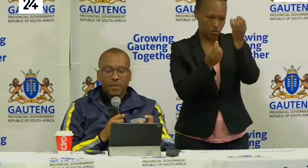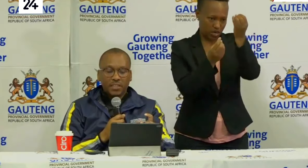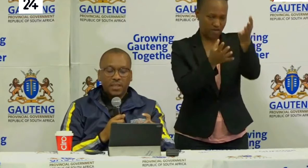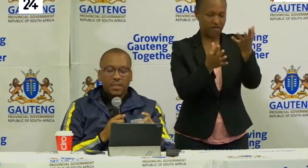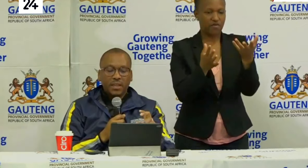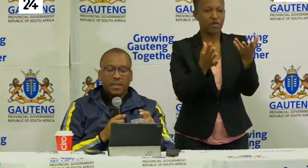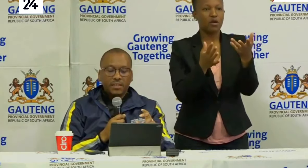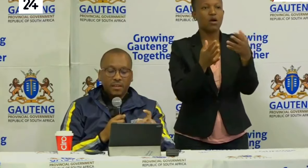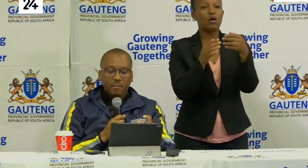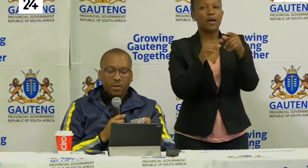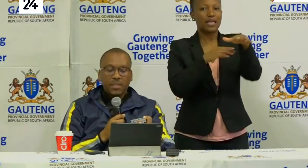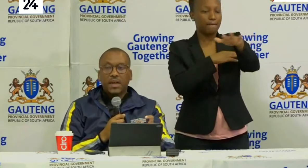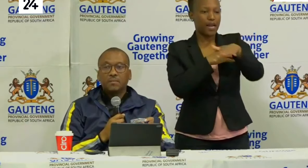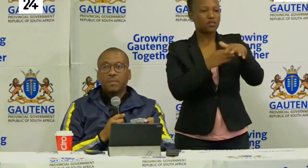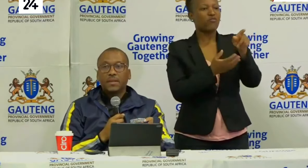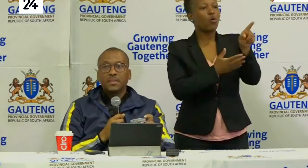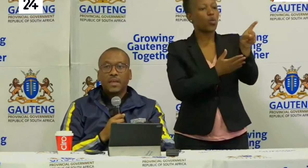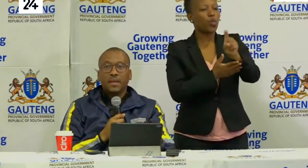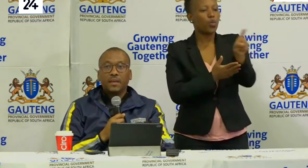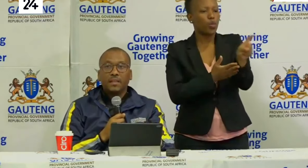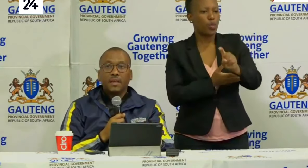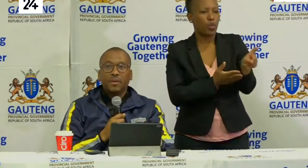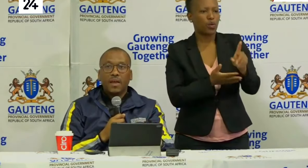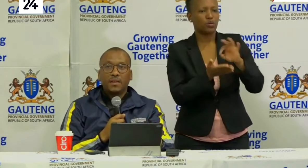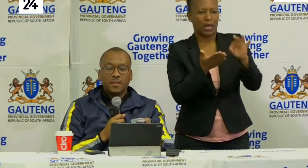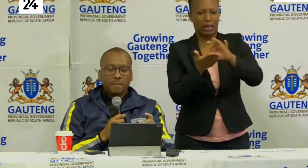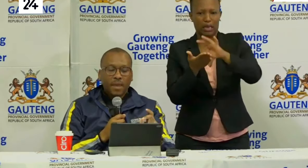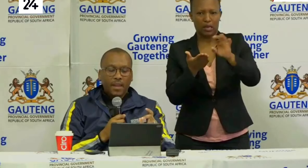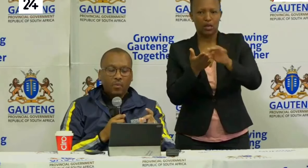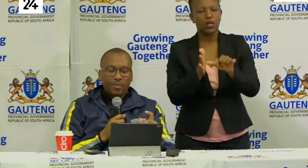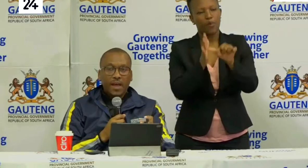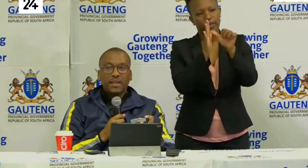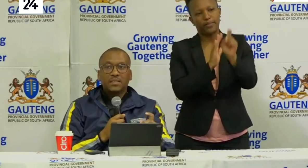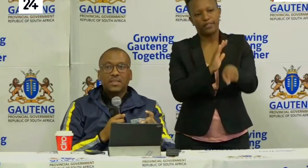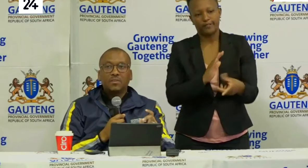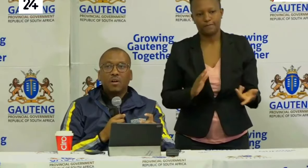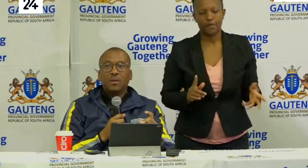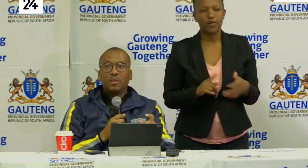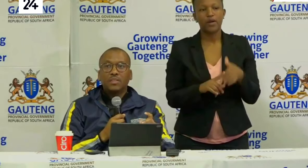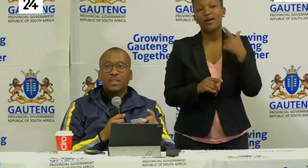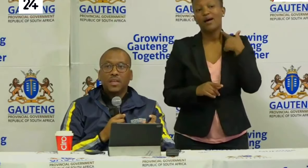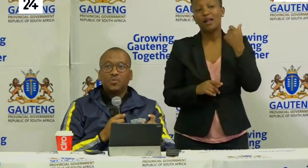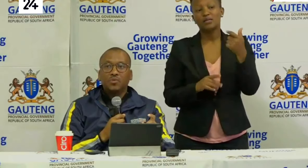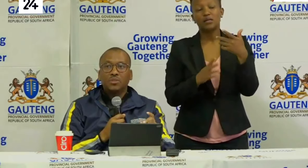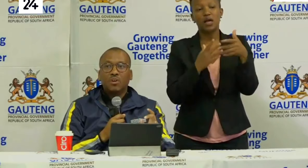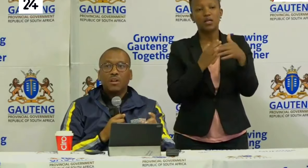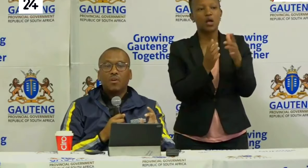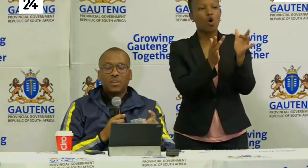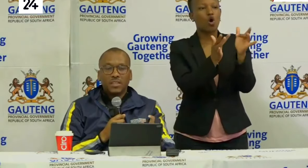But disinfection is an important aspect in that regard. and with Alex is that all the contacts